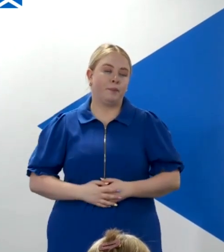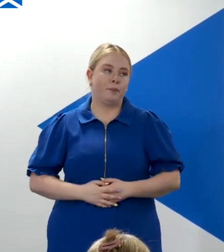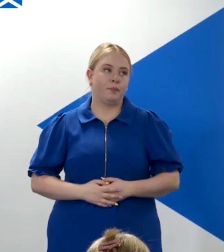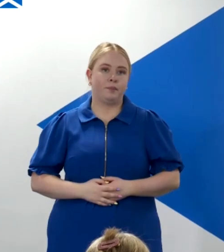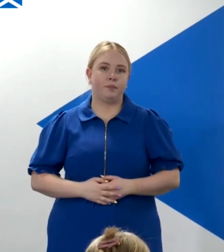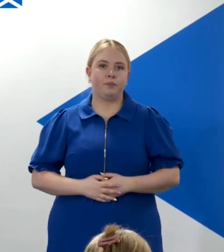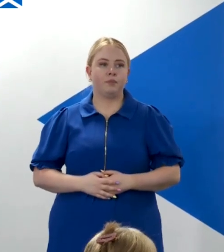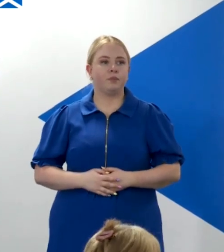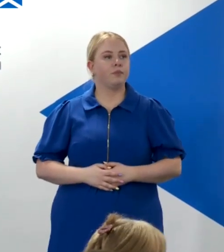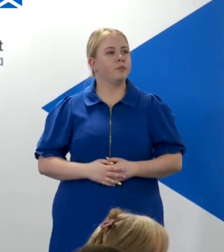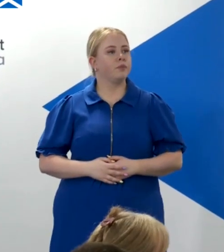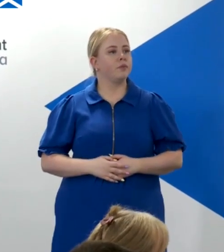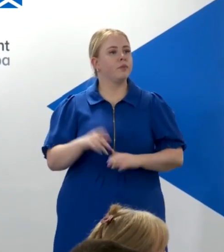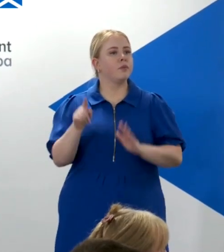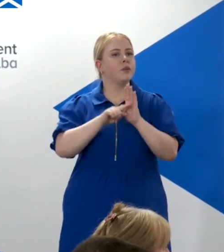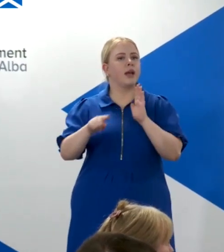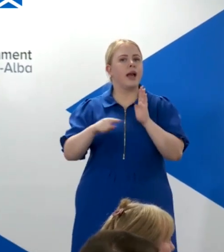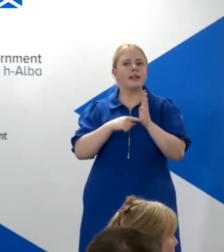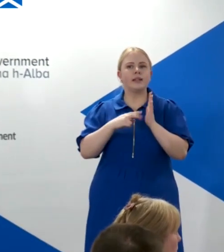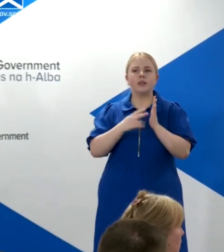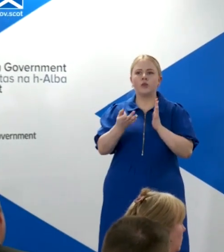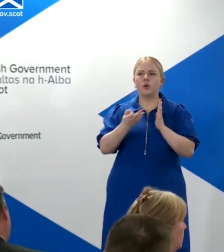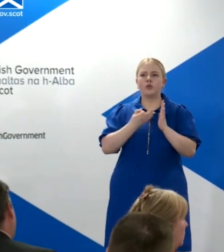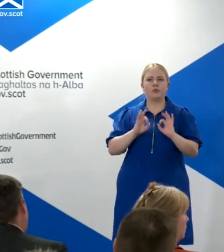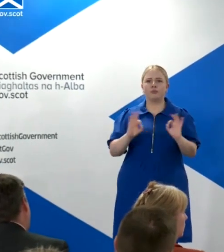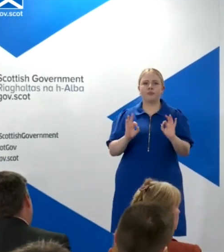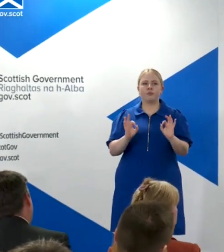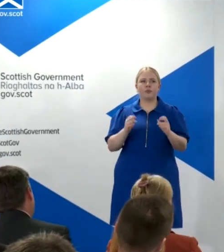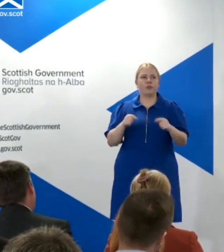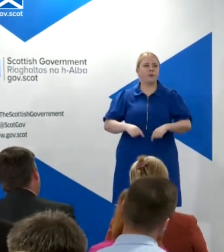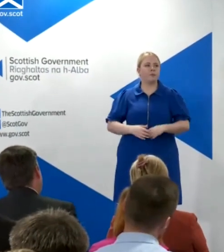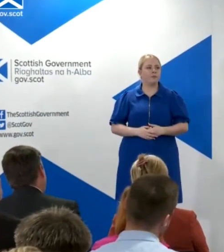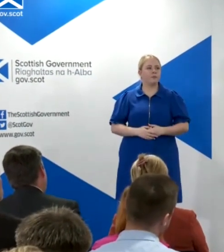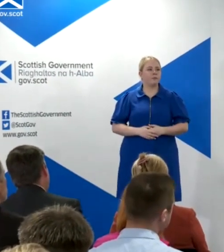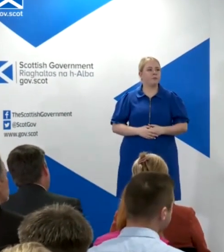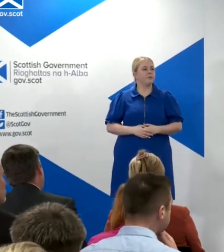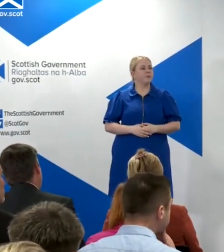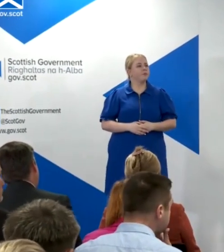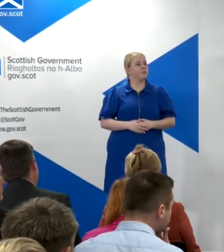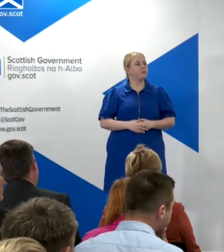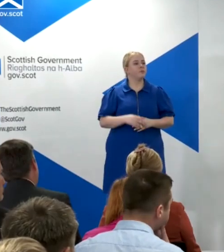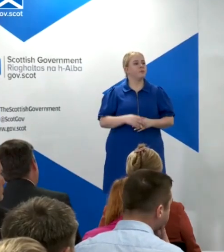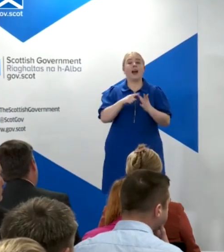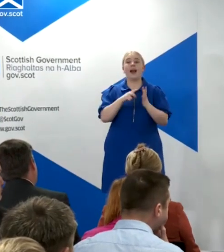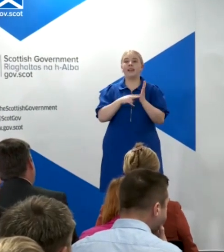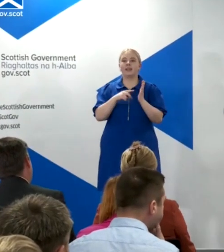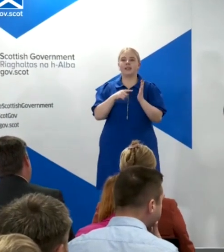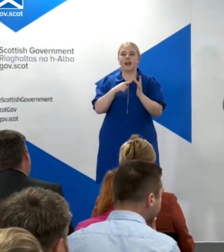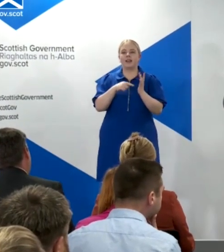Do we have Sky TV? No, I think Kezia's not here now, so we'll move on to Peter, ITV.